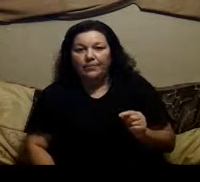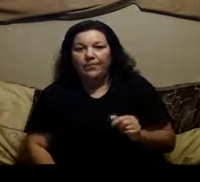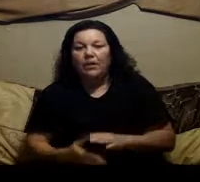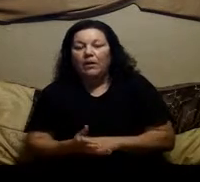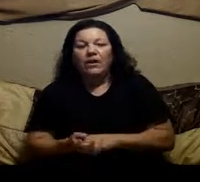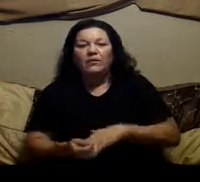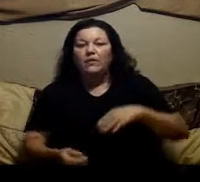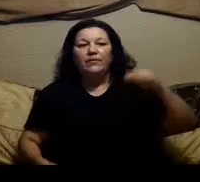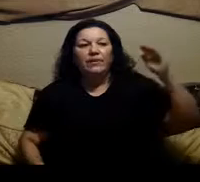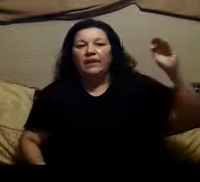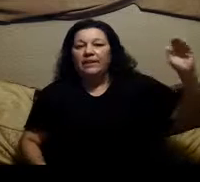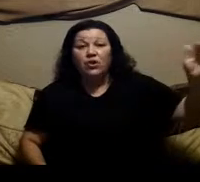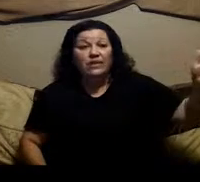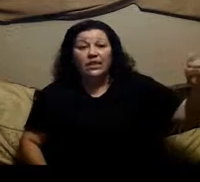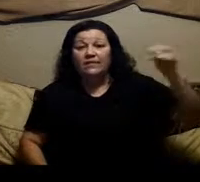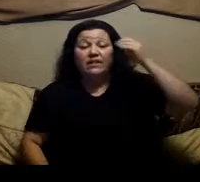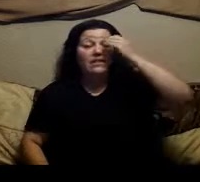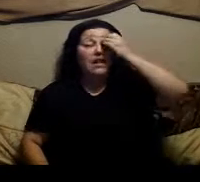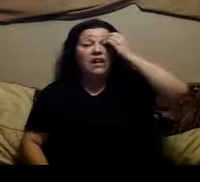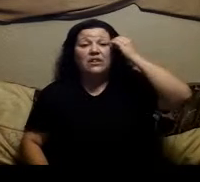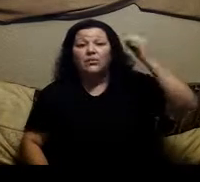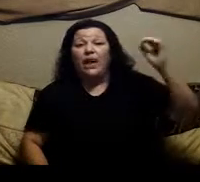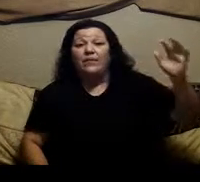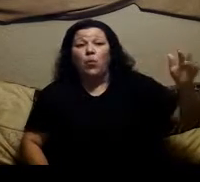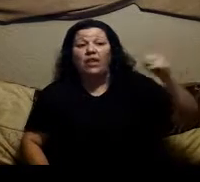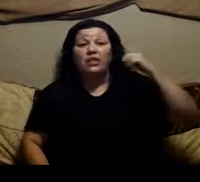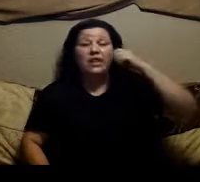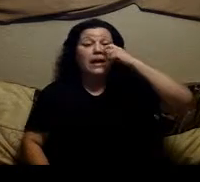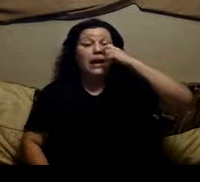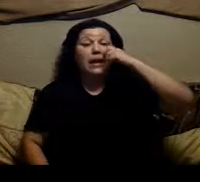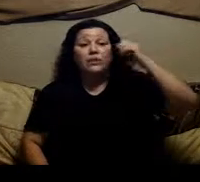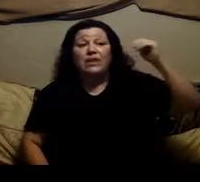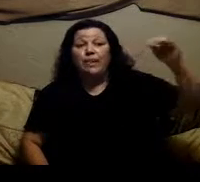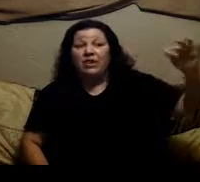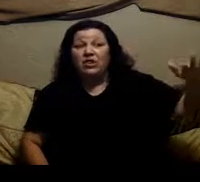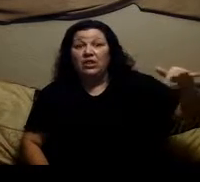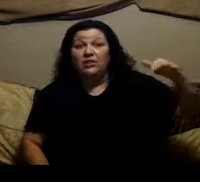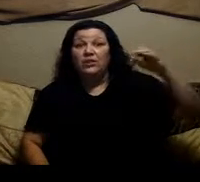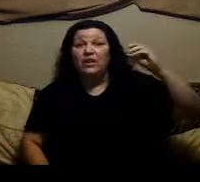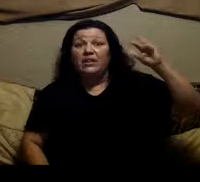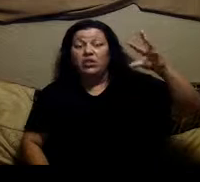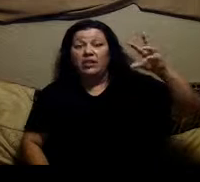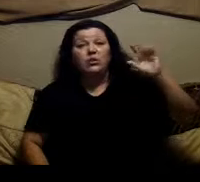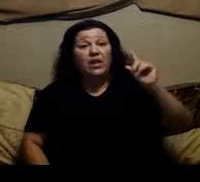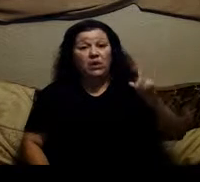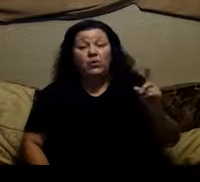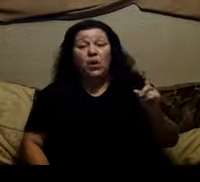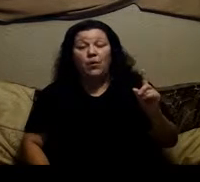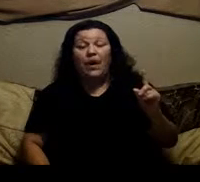Okay, if you've ever let a trash can sit outside and you haven't washed it and you keep adding junk to it and junk to it You know what